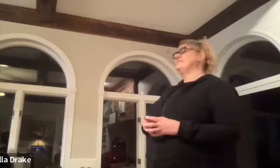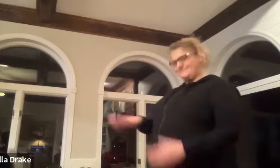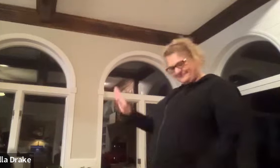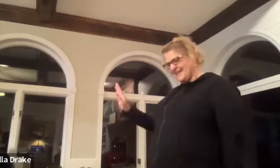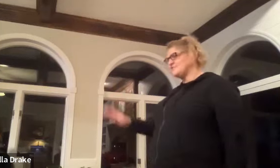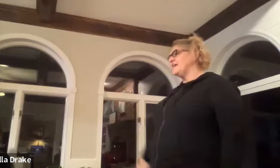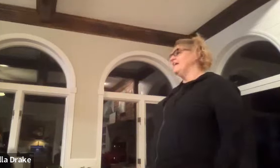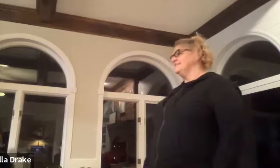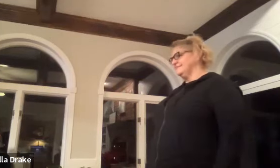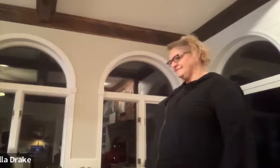that's right